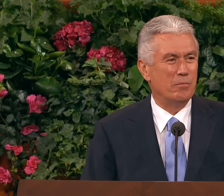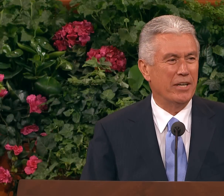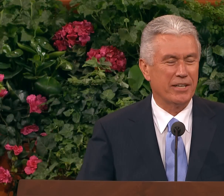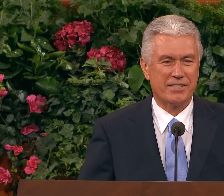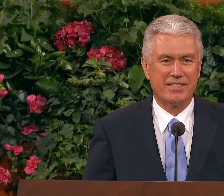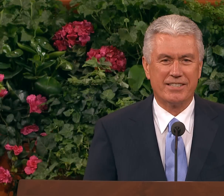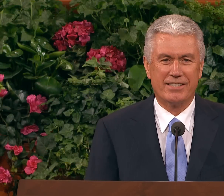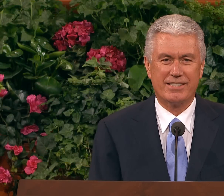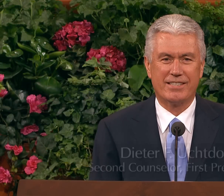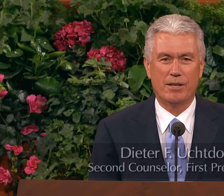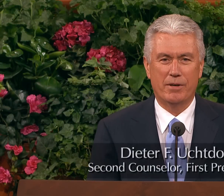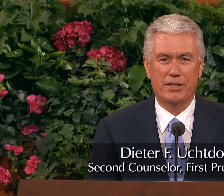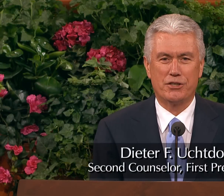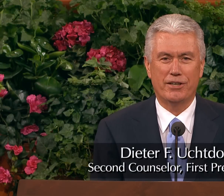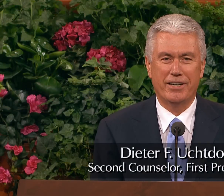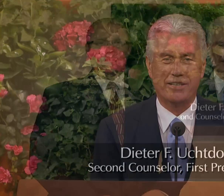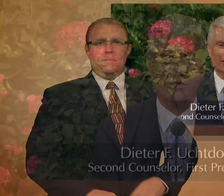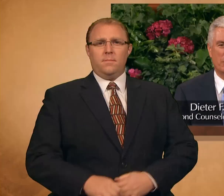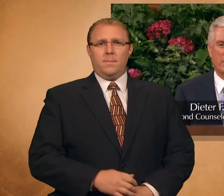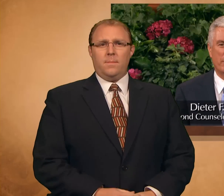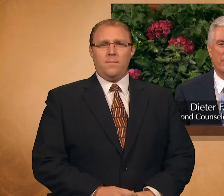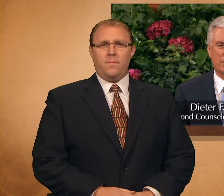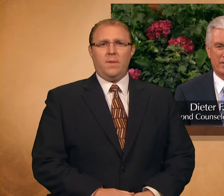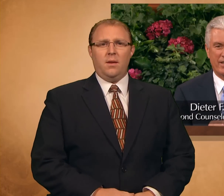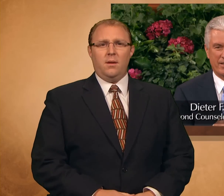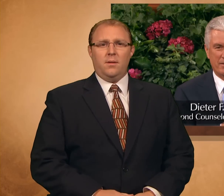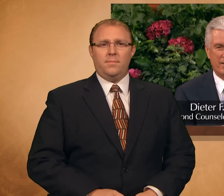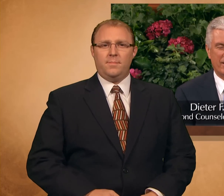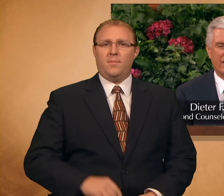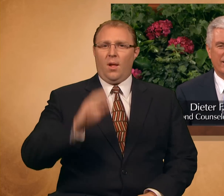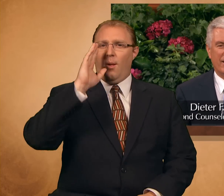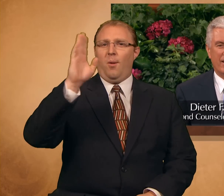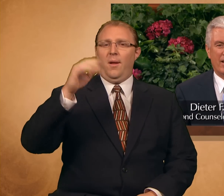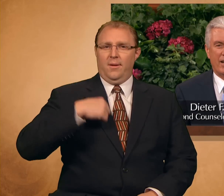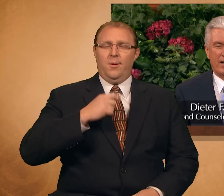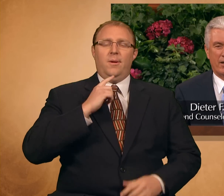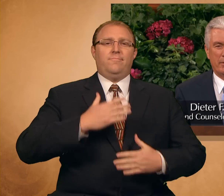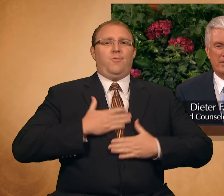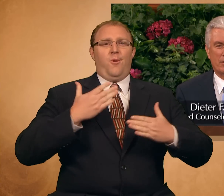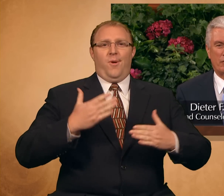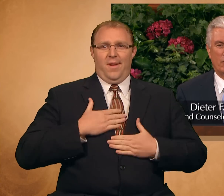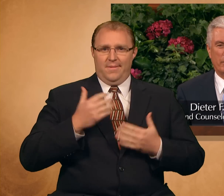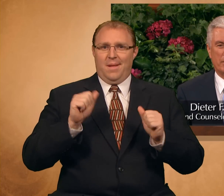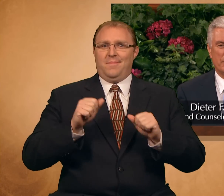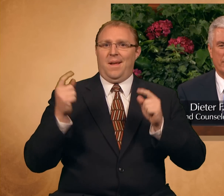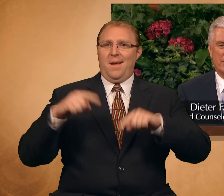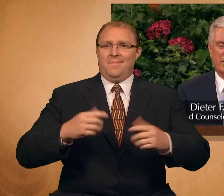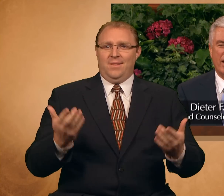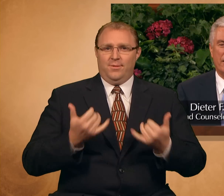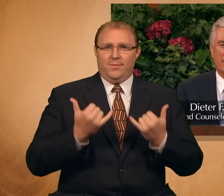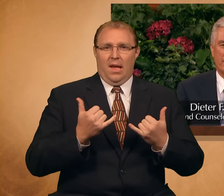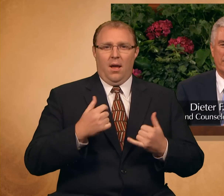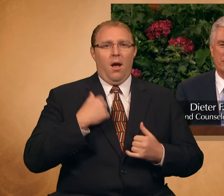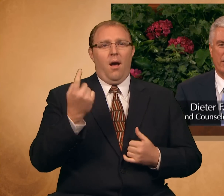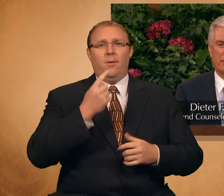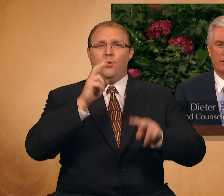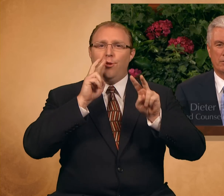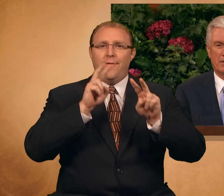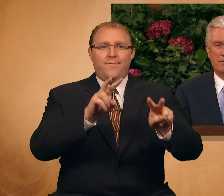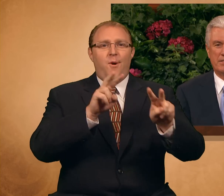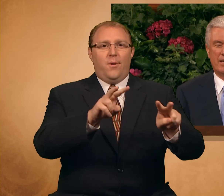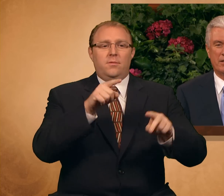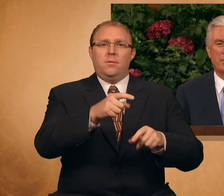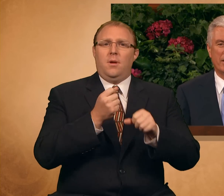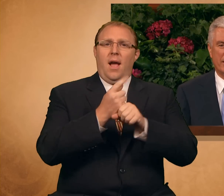My dear sisters, what a joy it is to be with you today. I always look forward to this annual General